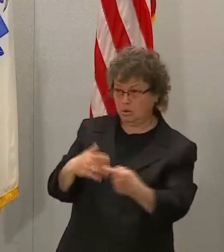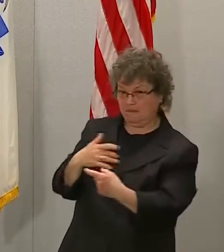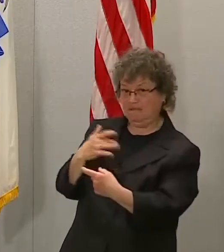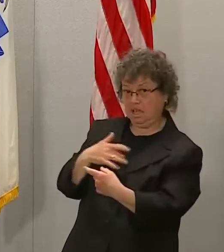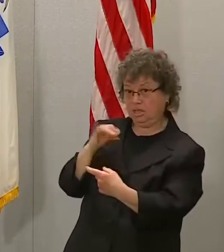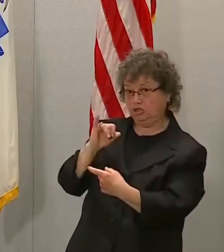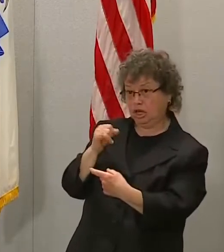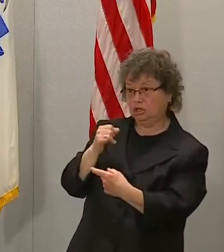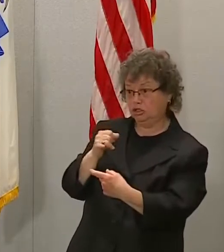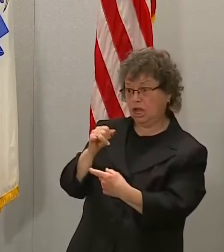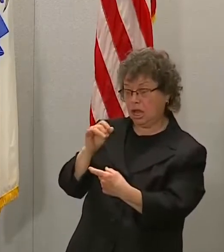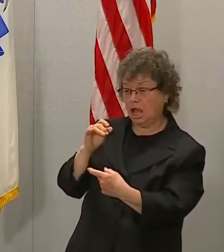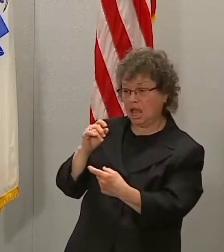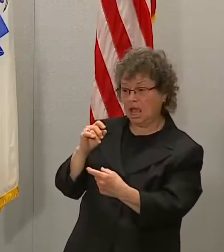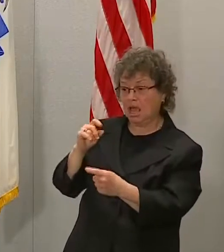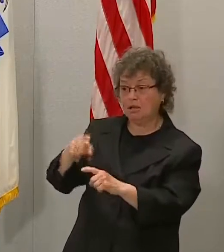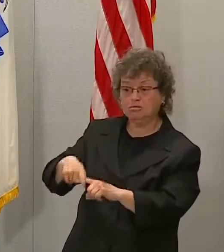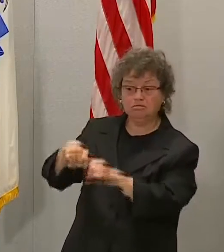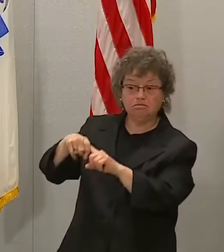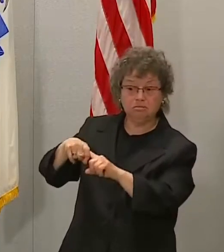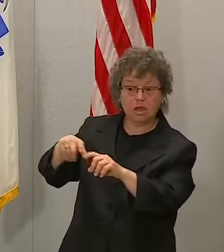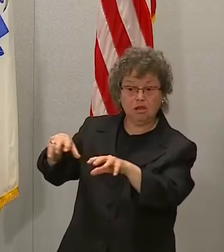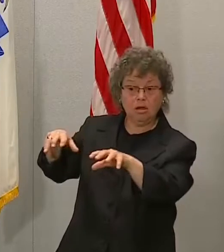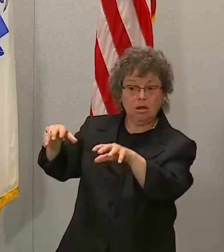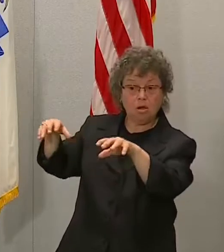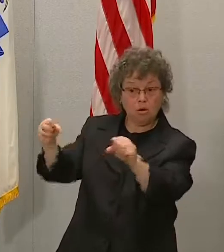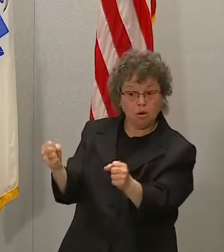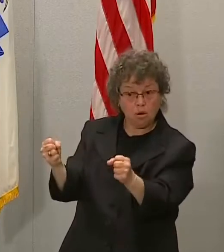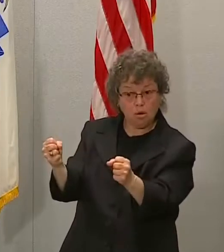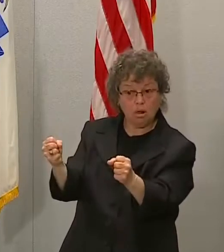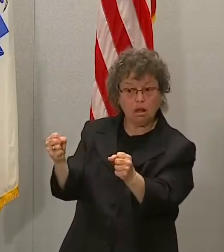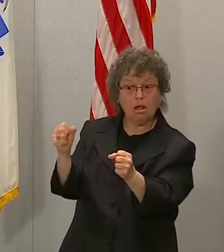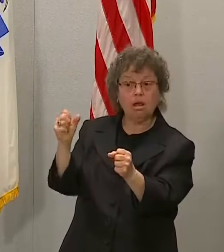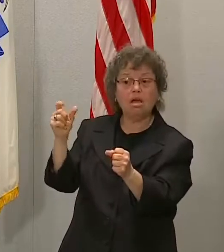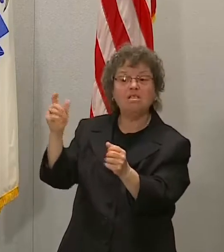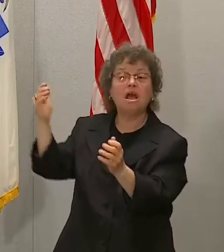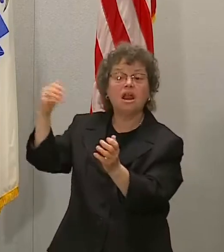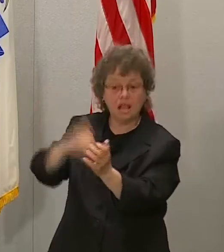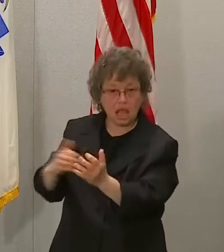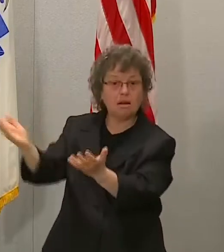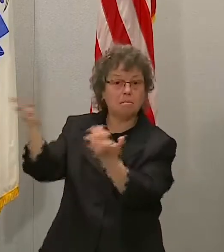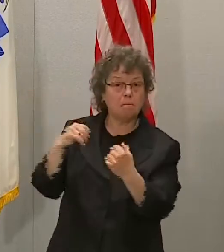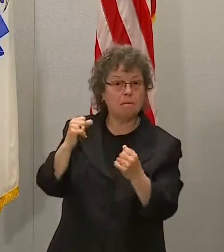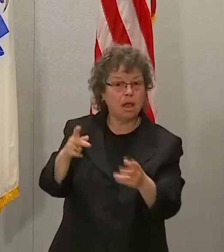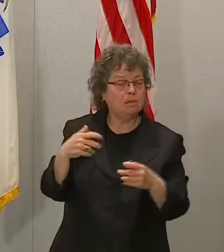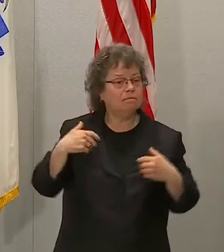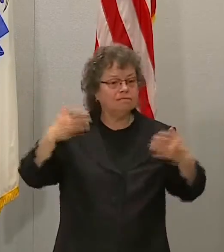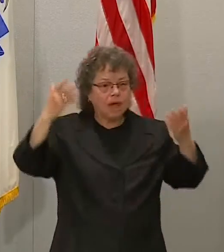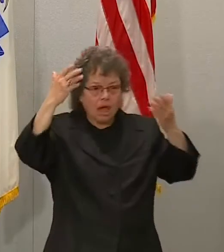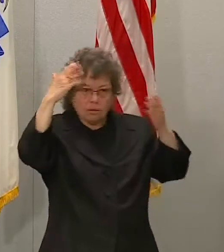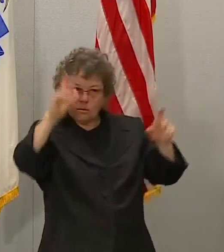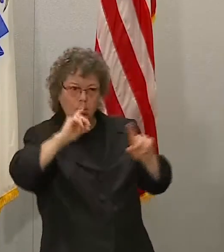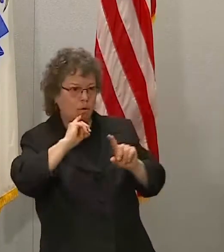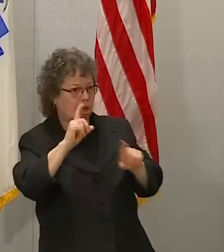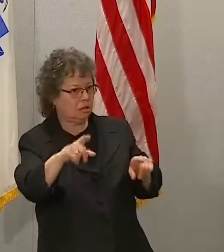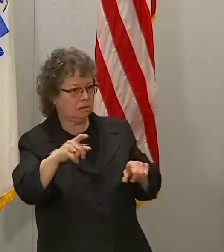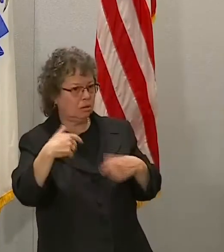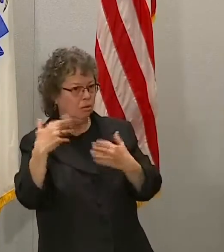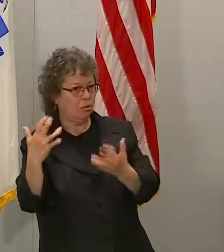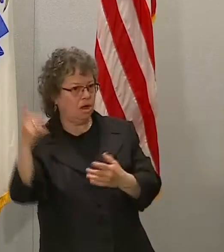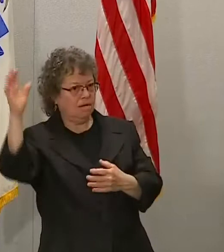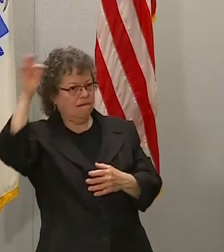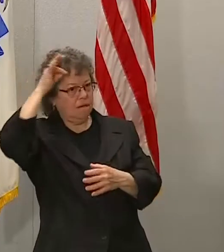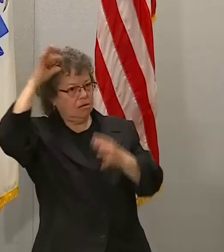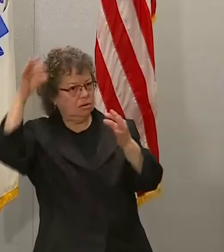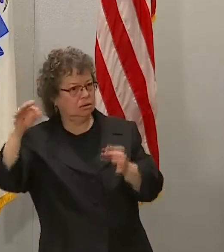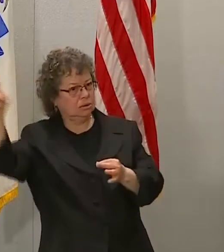be back on track with J&J within a week? I don't know the answer to that because it's going to depend completely on what the feds decide based on their review